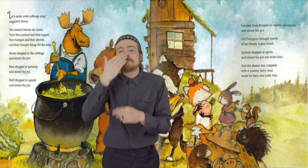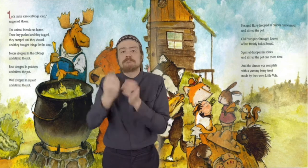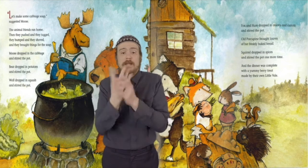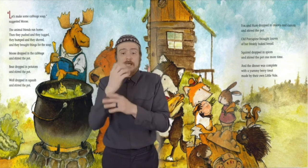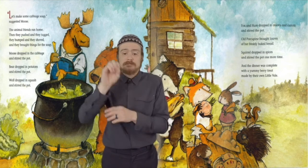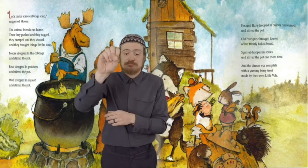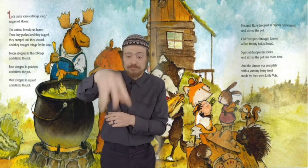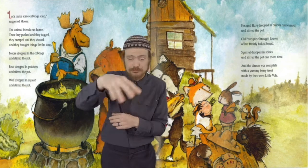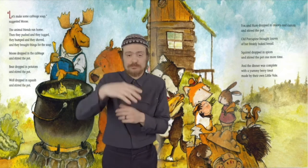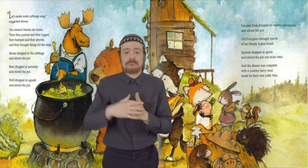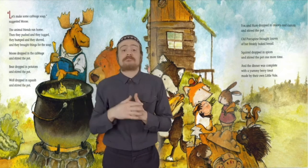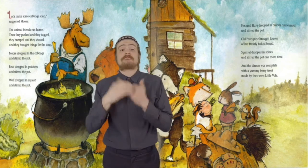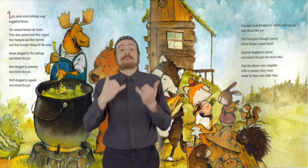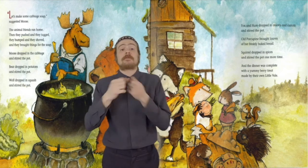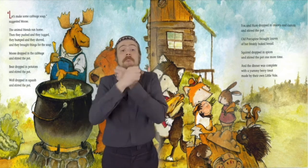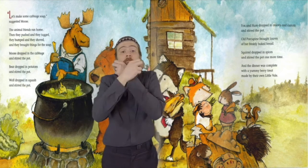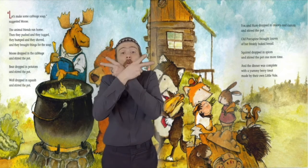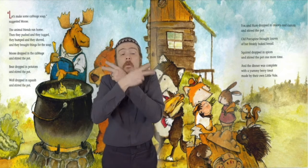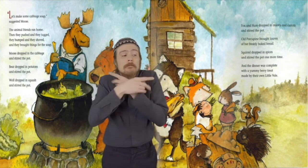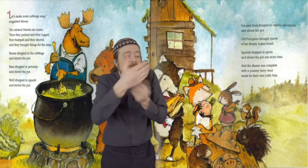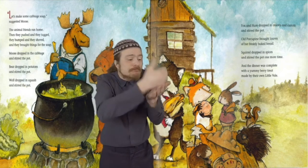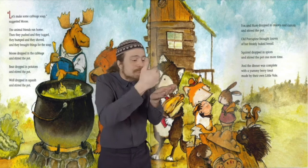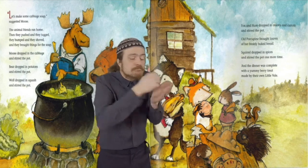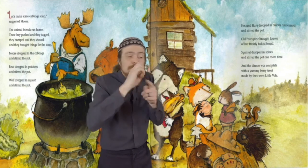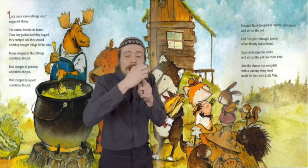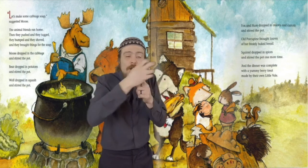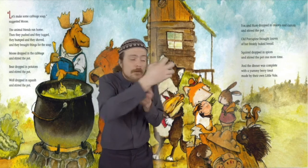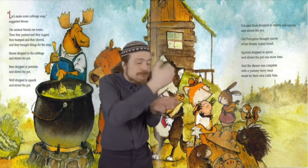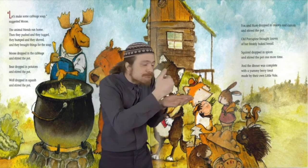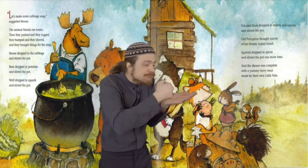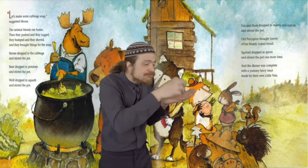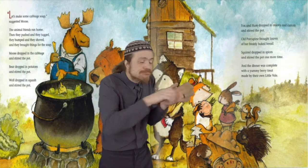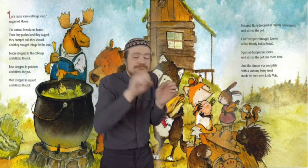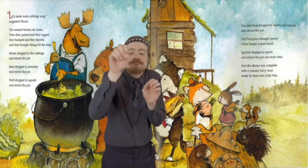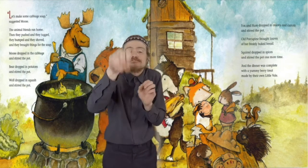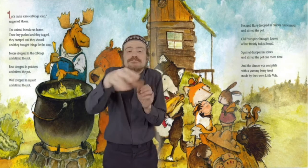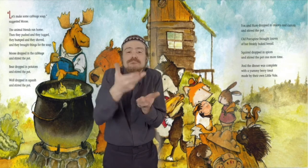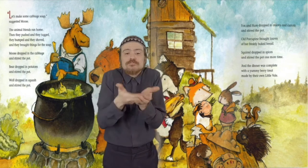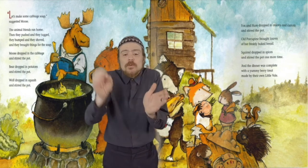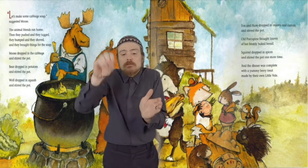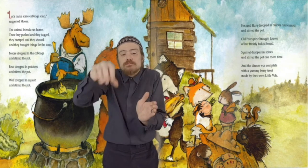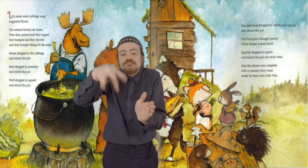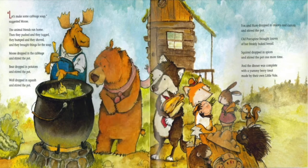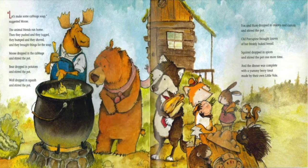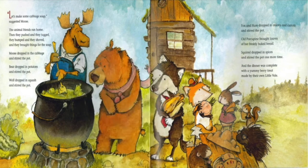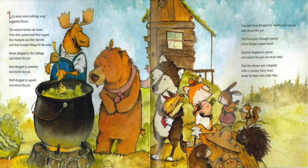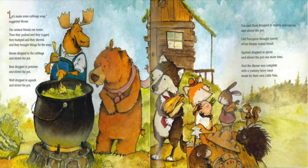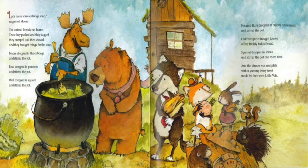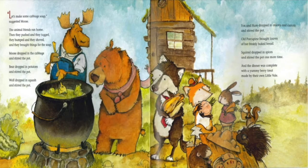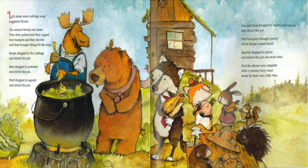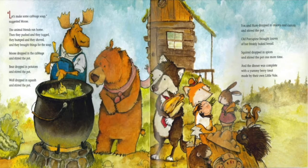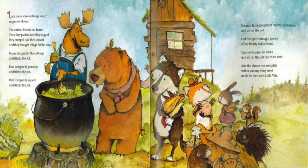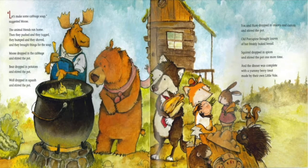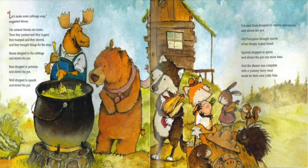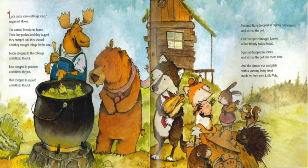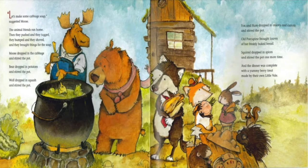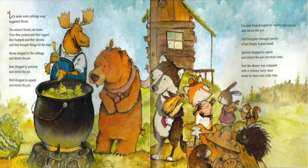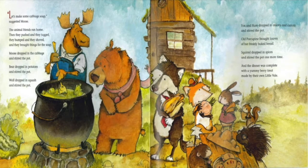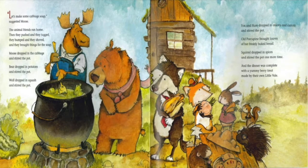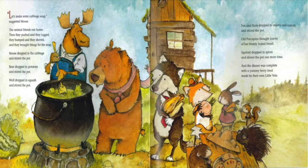and stirred the pot one more time. And dinner was complete with a yummy berry treat made by their